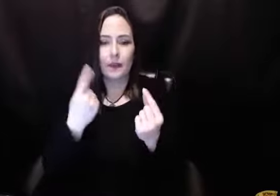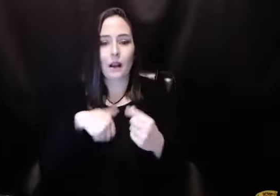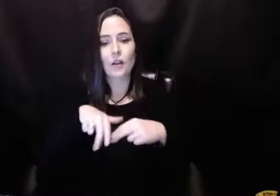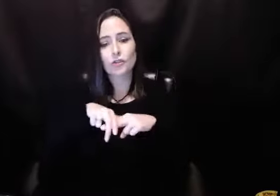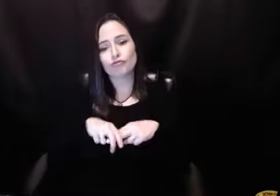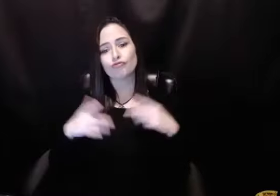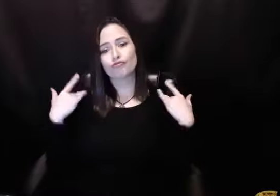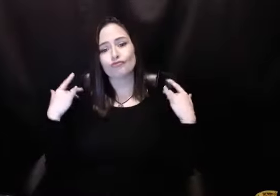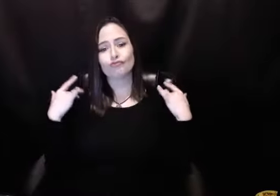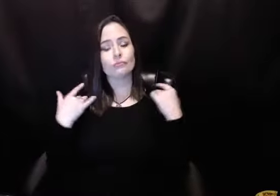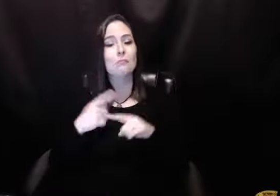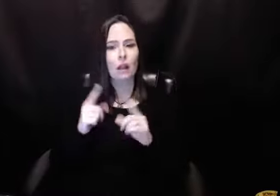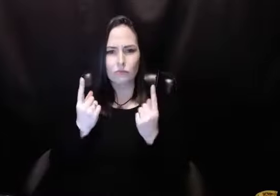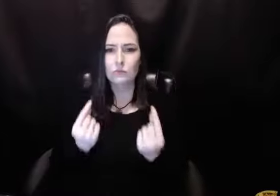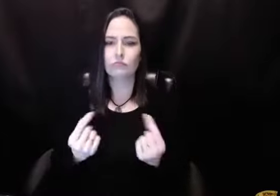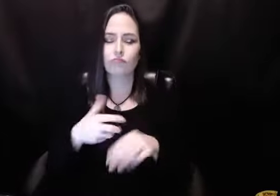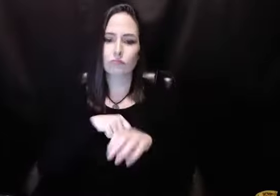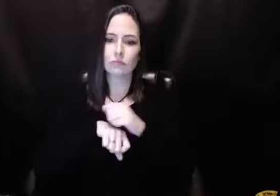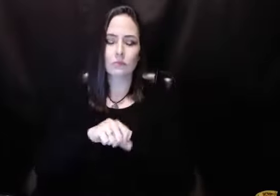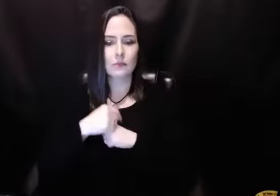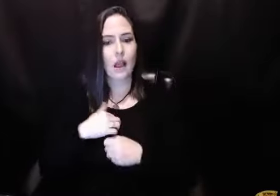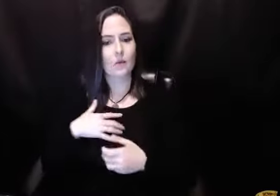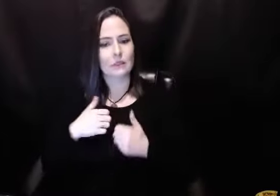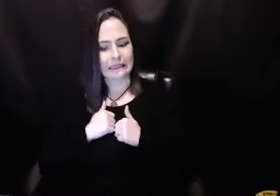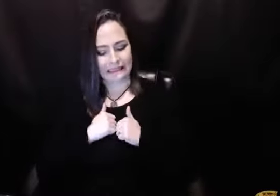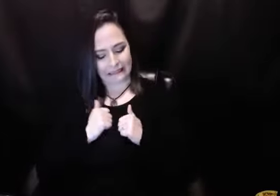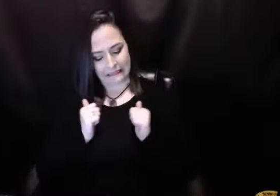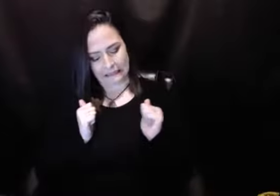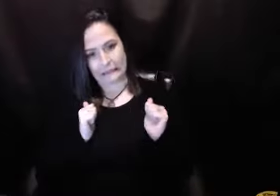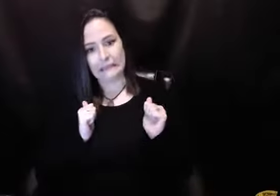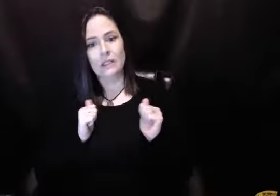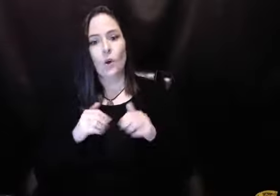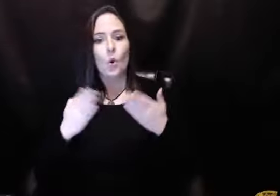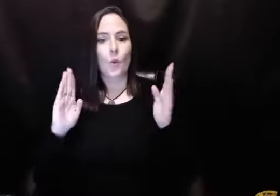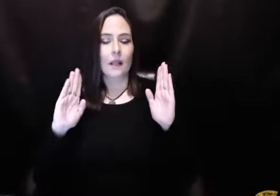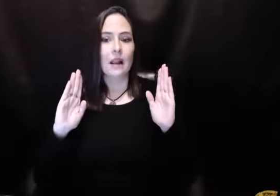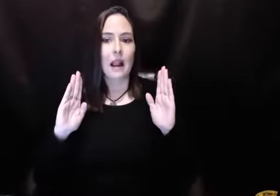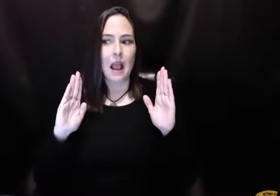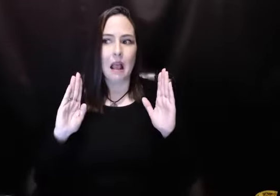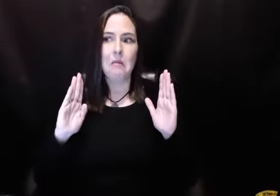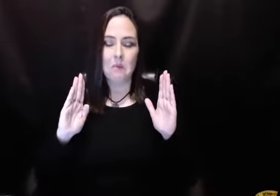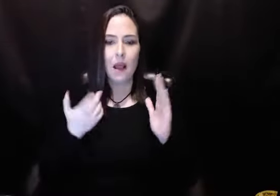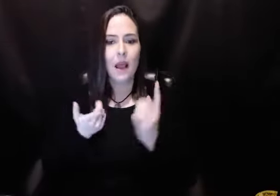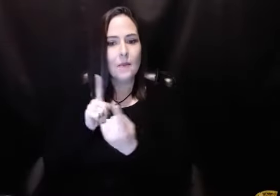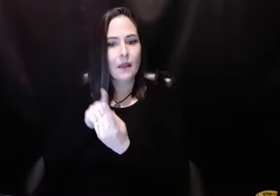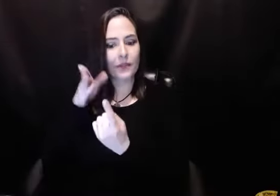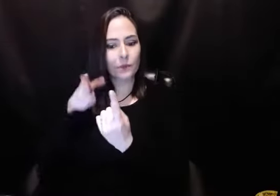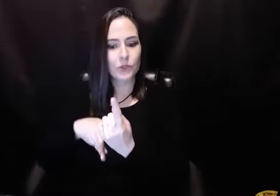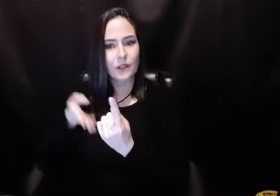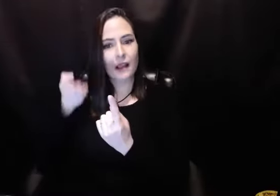of doing stuff. And I was vulnerable and I was willing. And I had met,